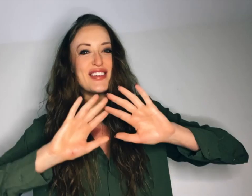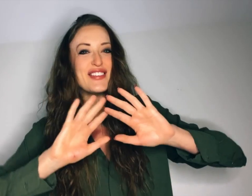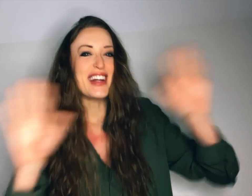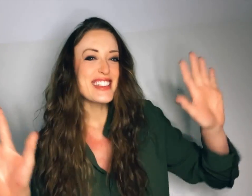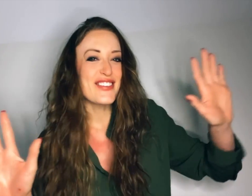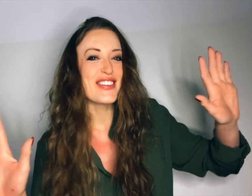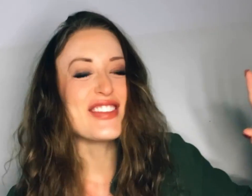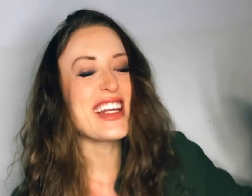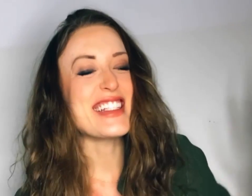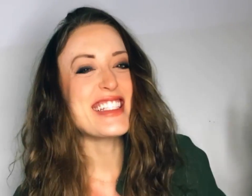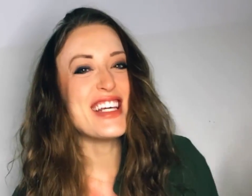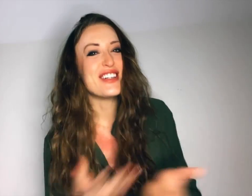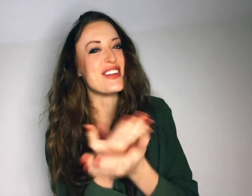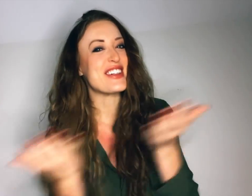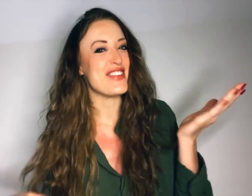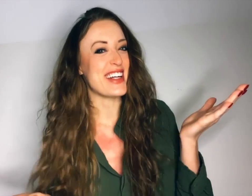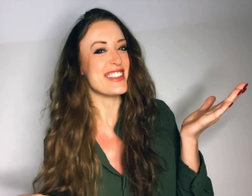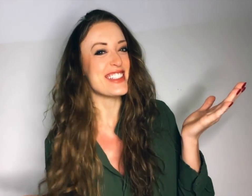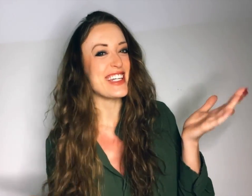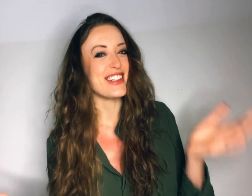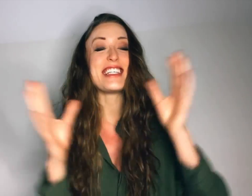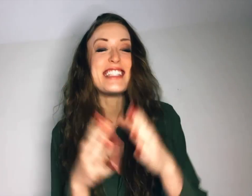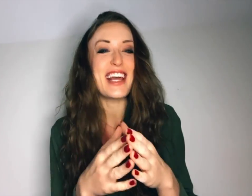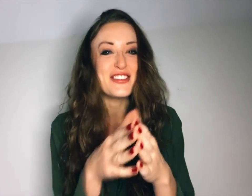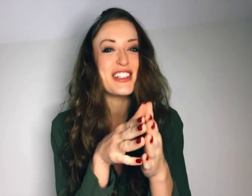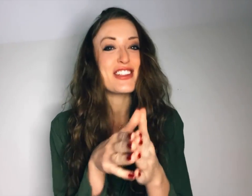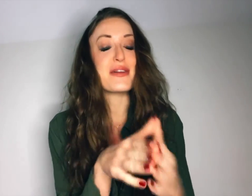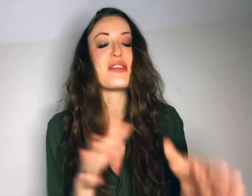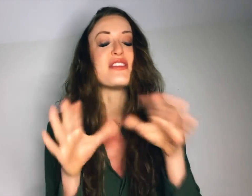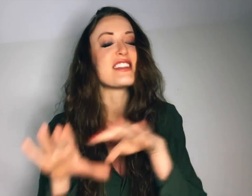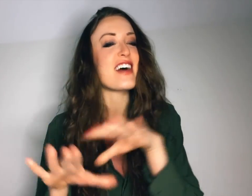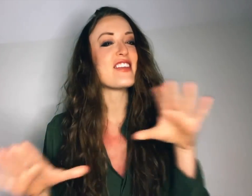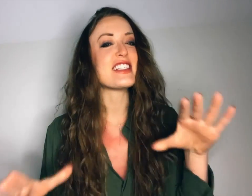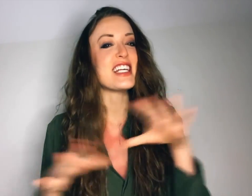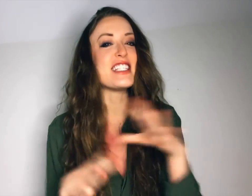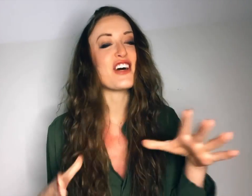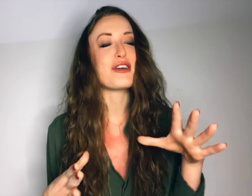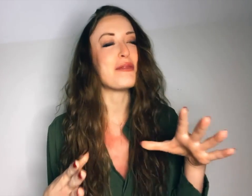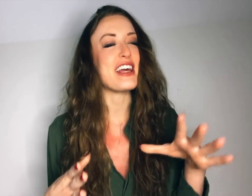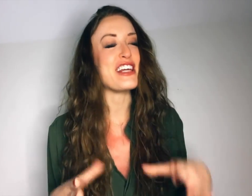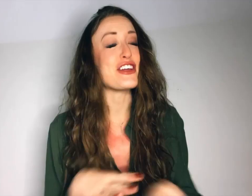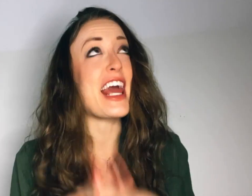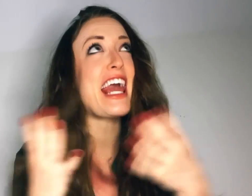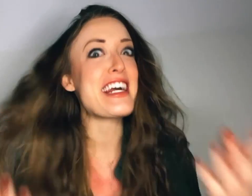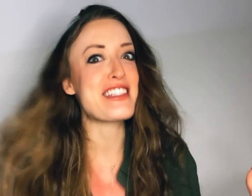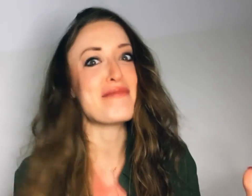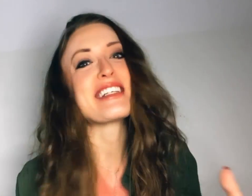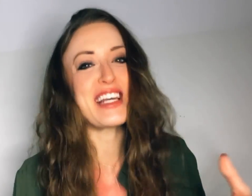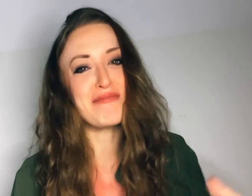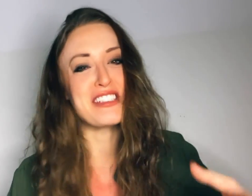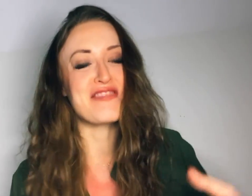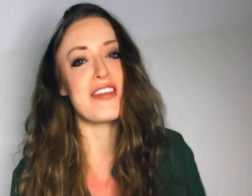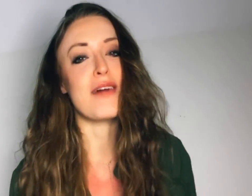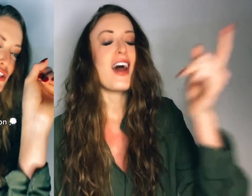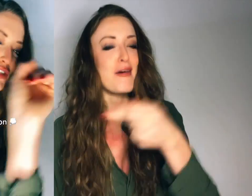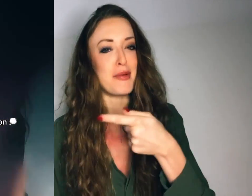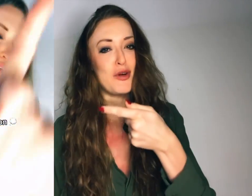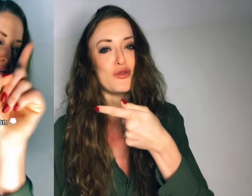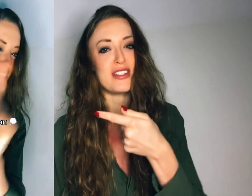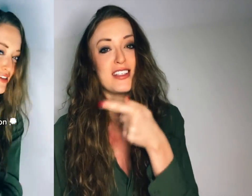What is up everybody? It's Tia. Welcome back to the channel. Today I'm going to share with you the seven C's of communication and some examples of them. On my most recent